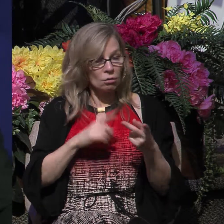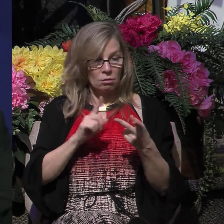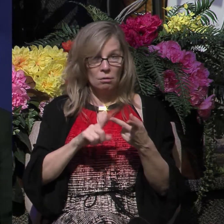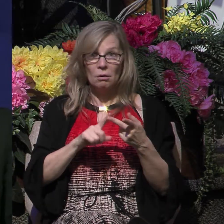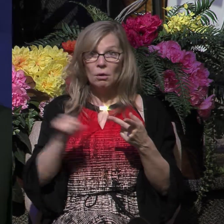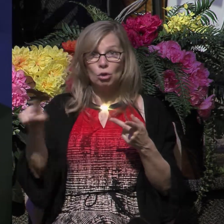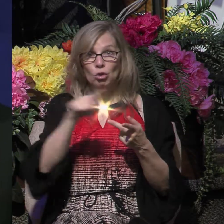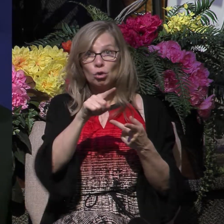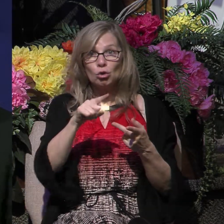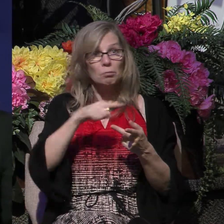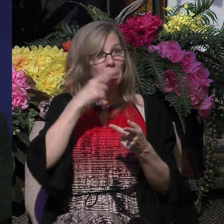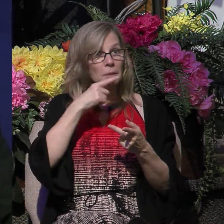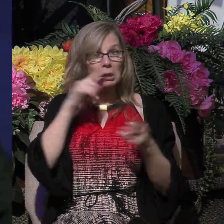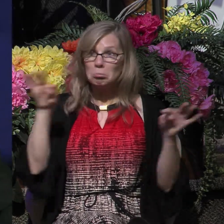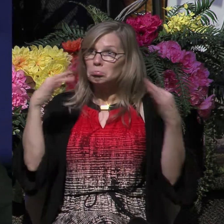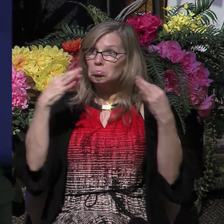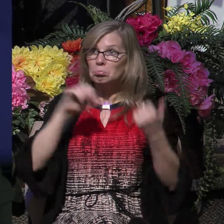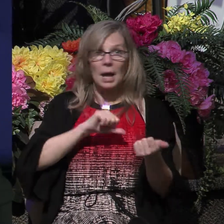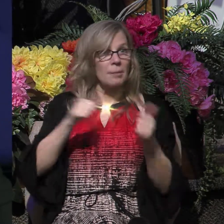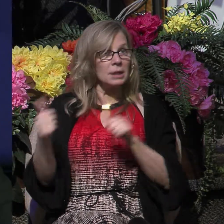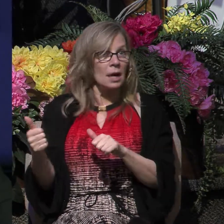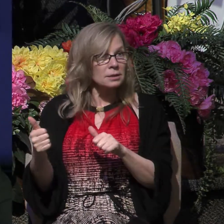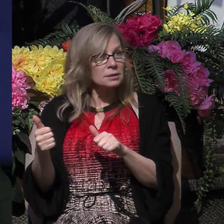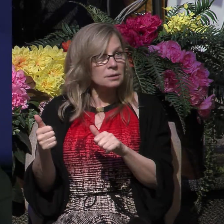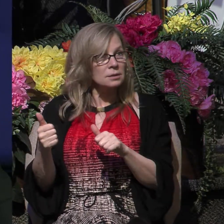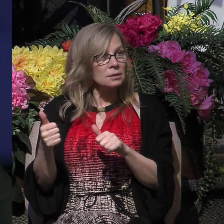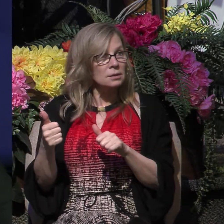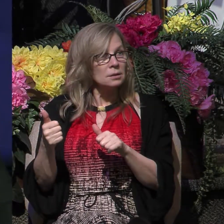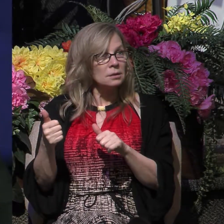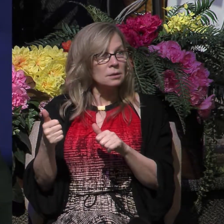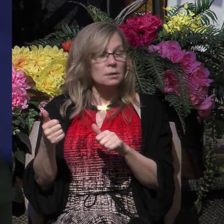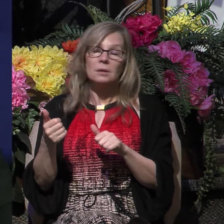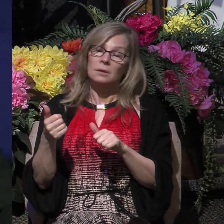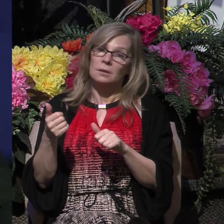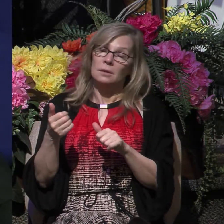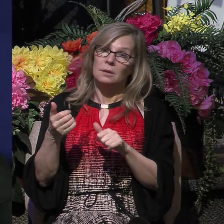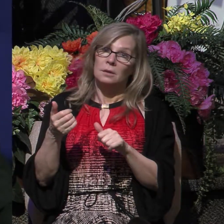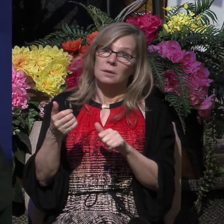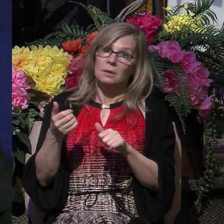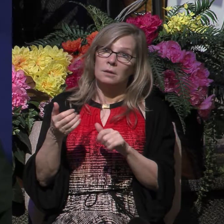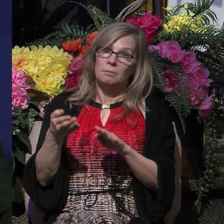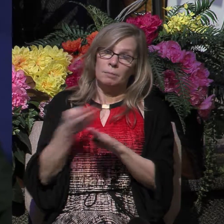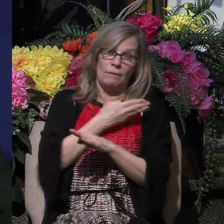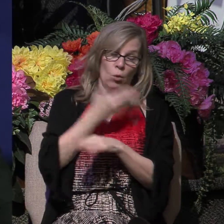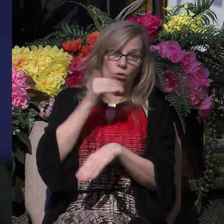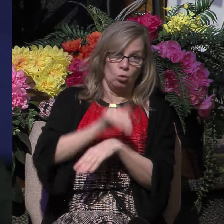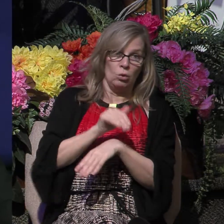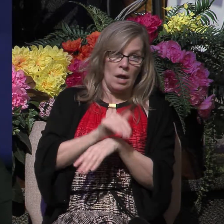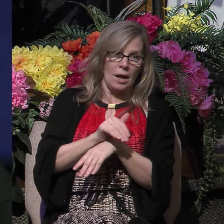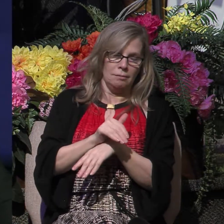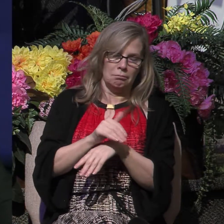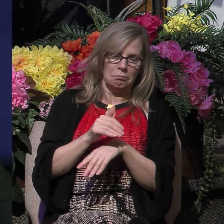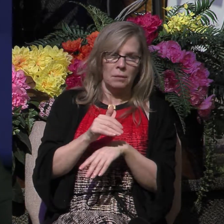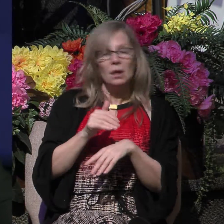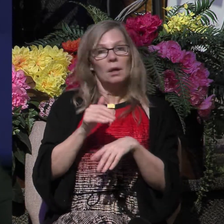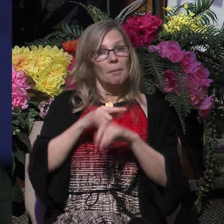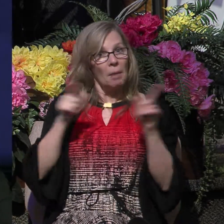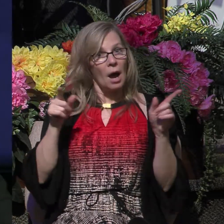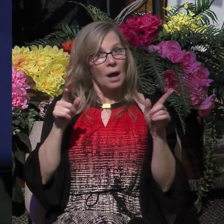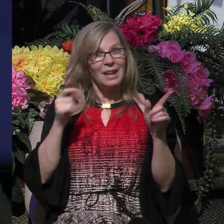as a believer? There'll be four tonight who will be, but have you been? You're a believer and you have not been baptized. You're a